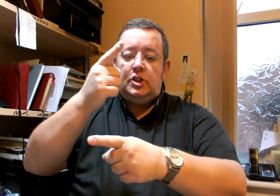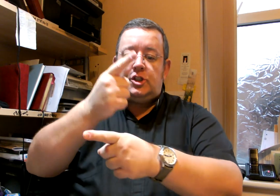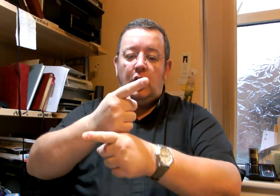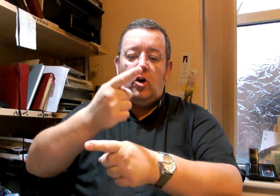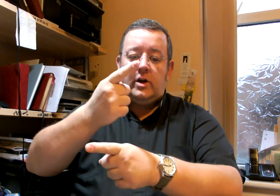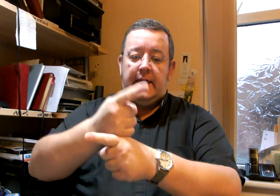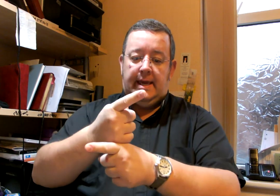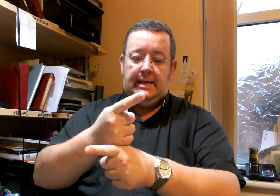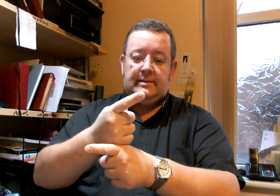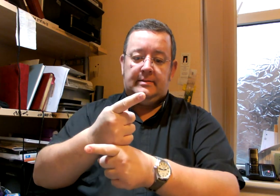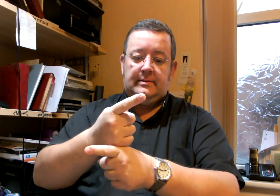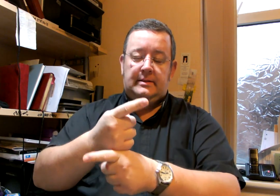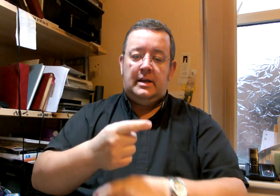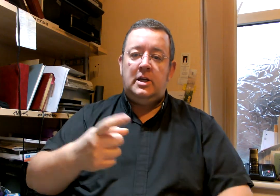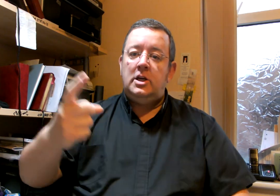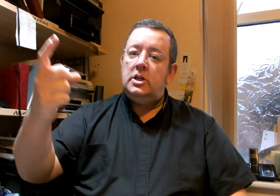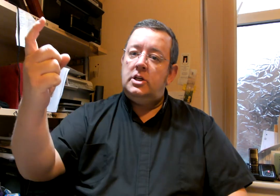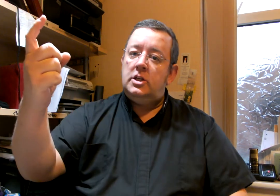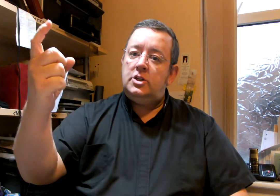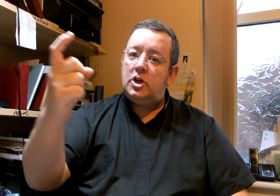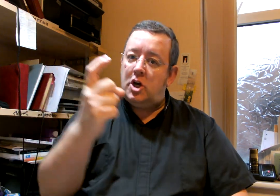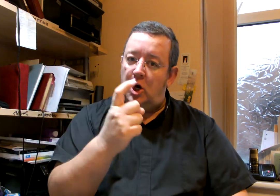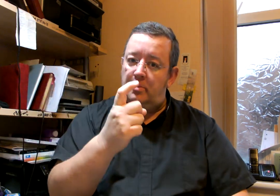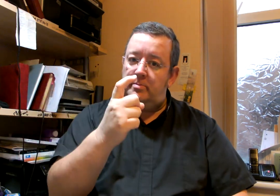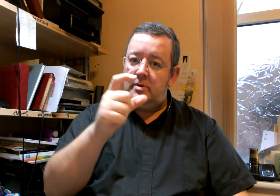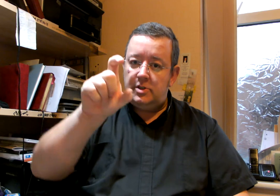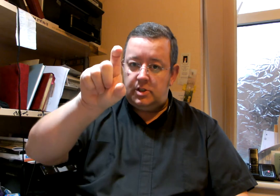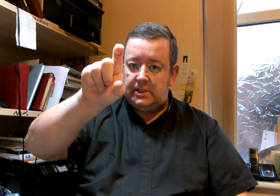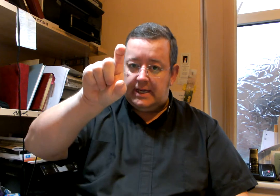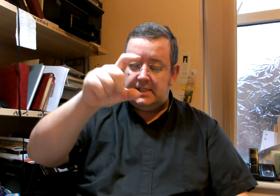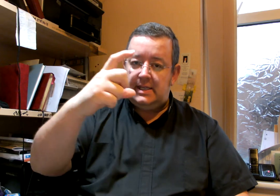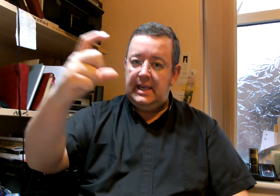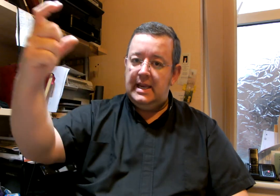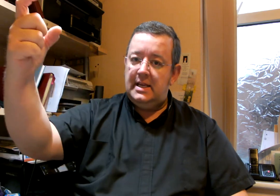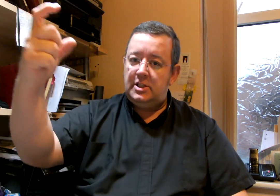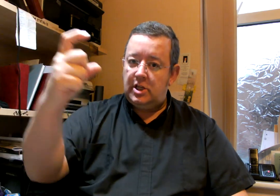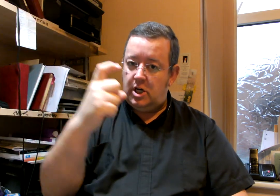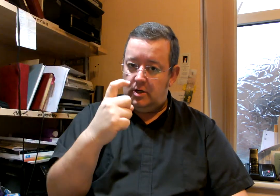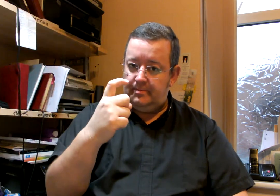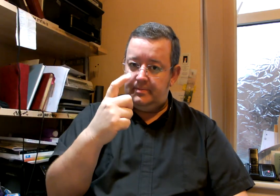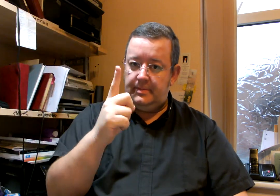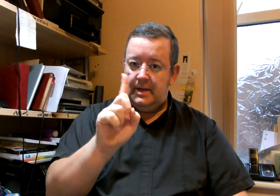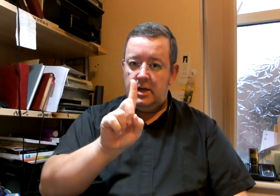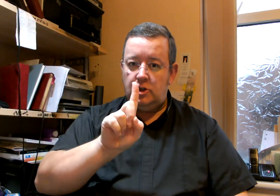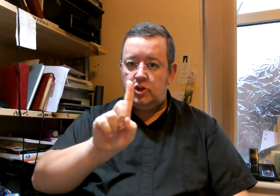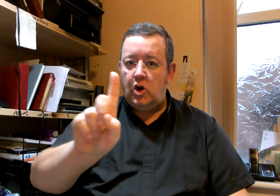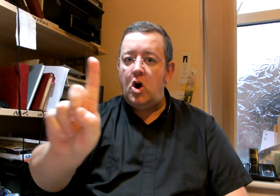Talking. To come. It's like a C. To come. To go.